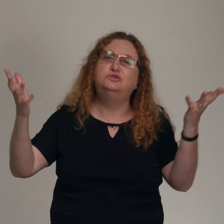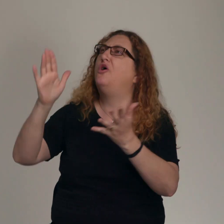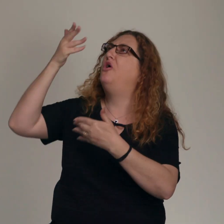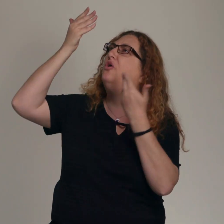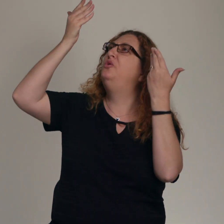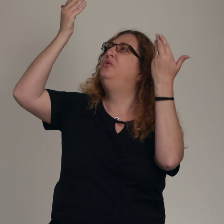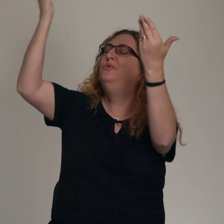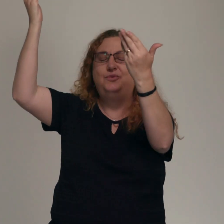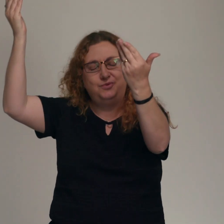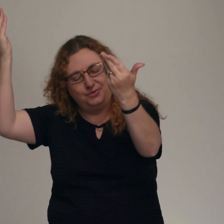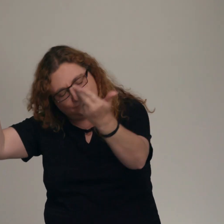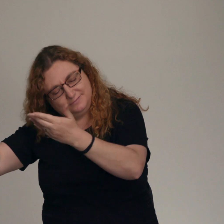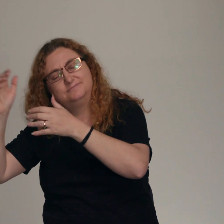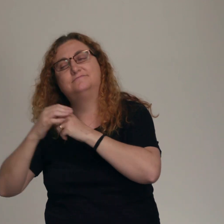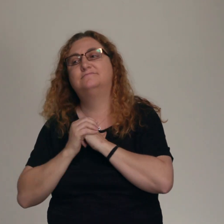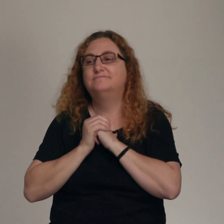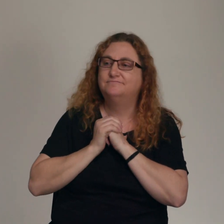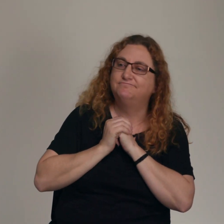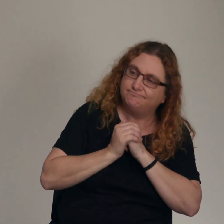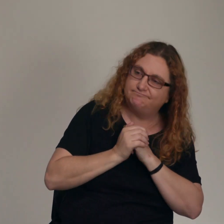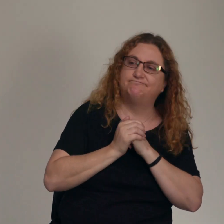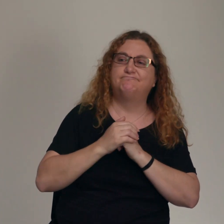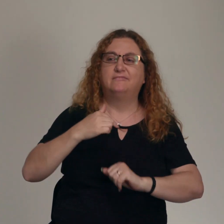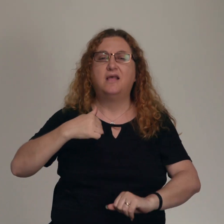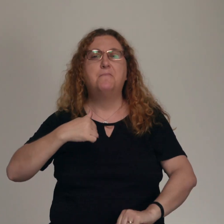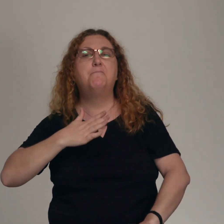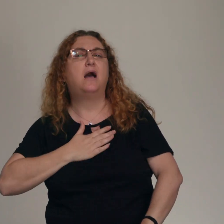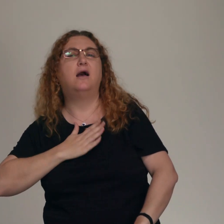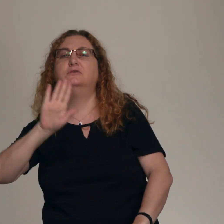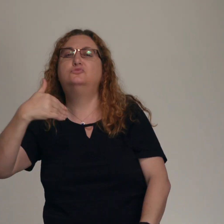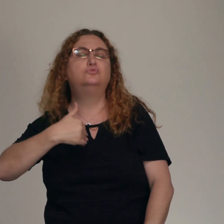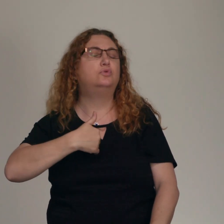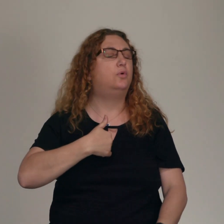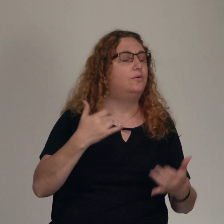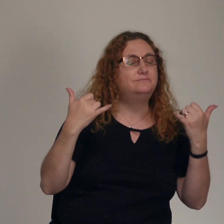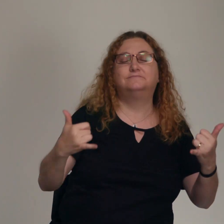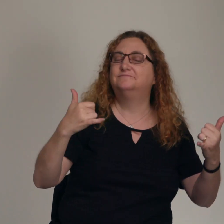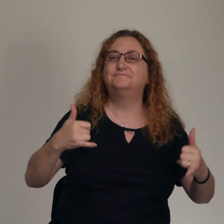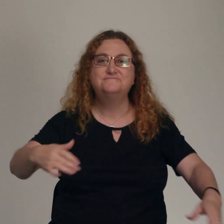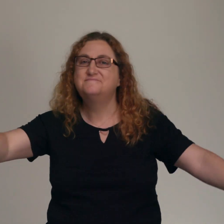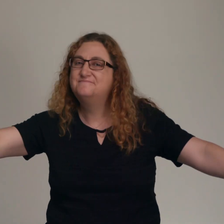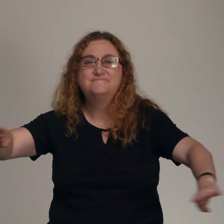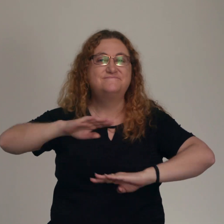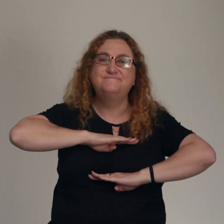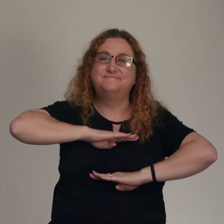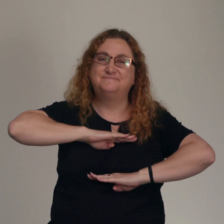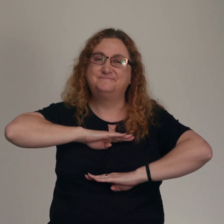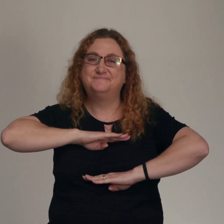you my soul be set in peace fight